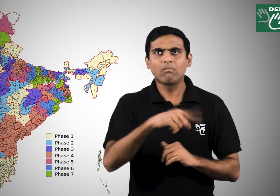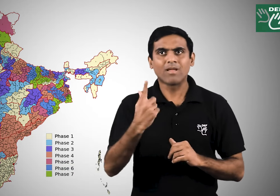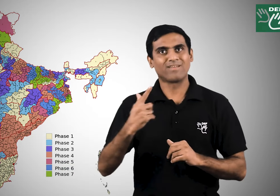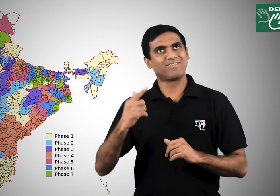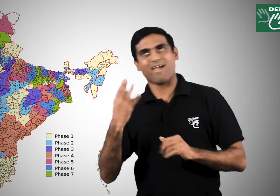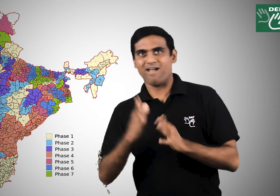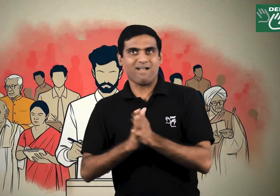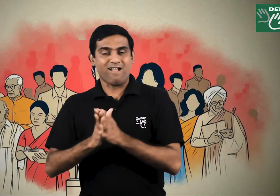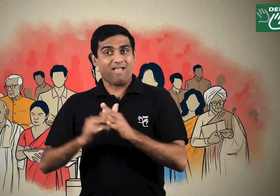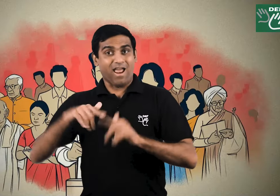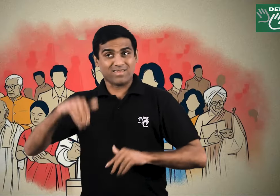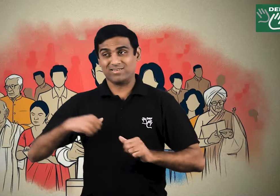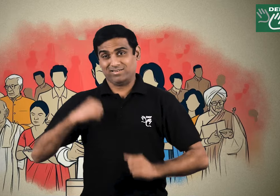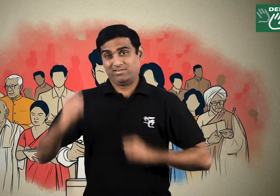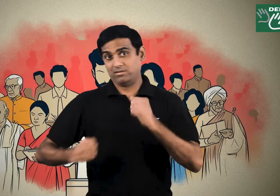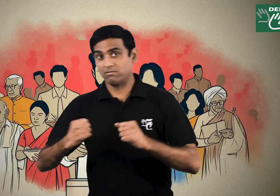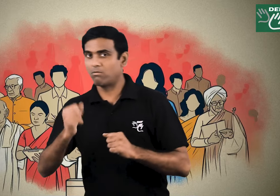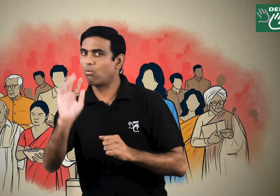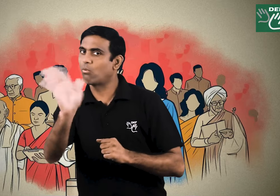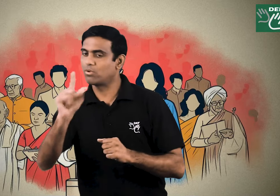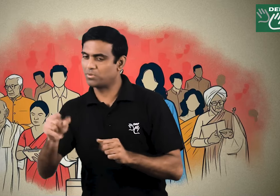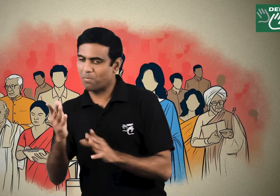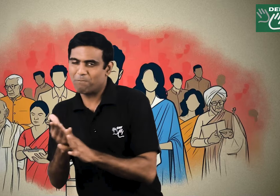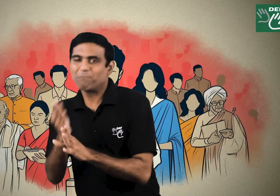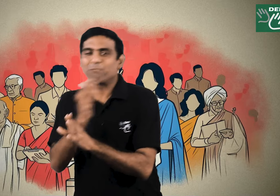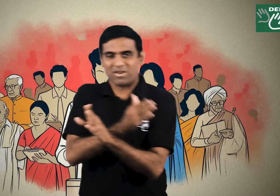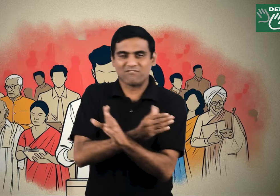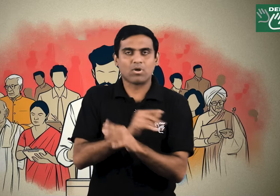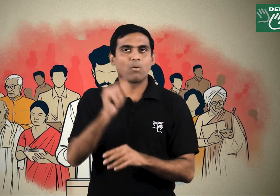so here are a few things we want you to know before casting your word